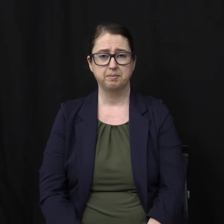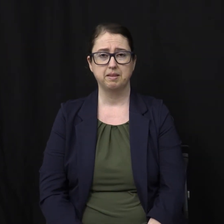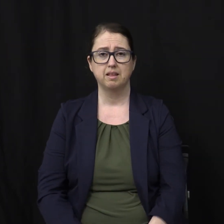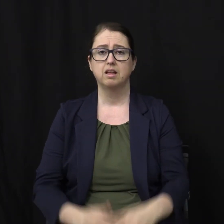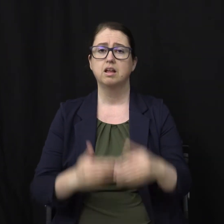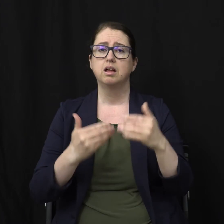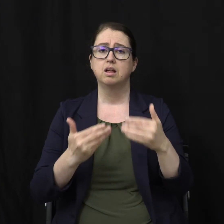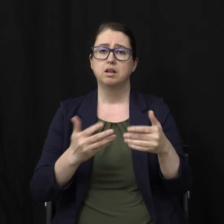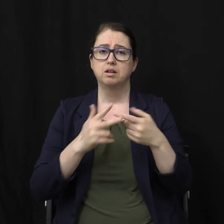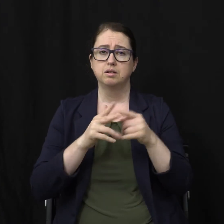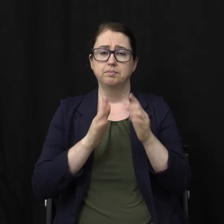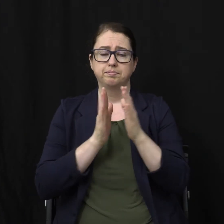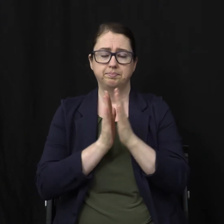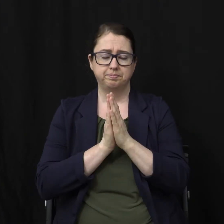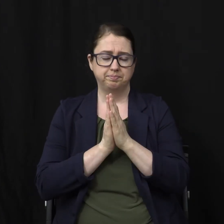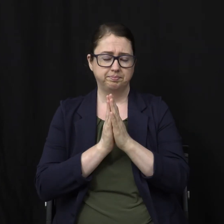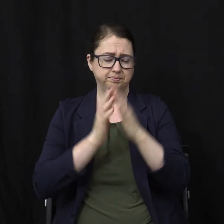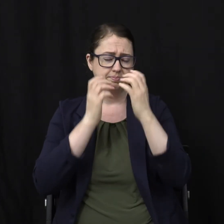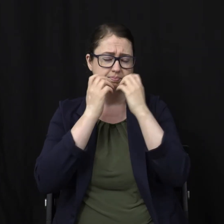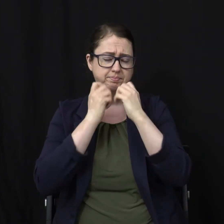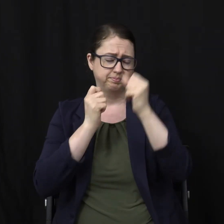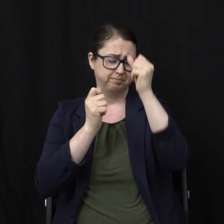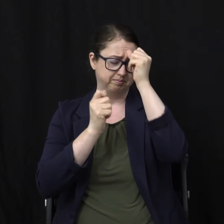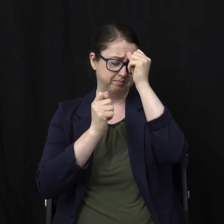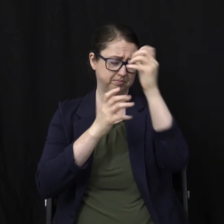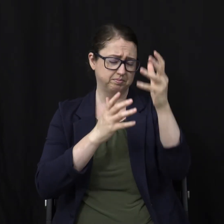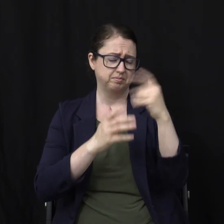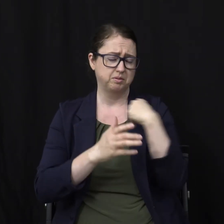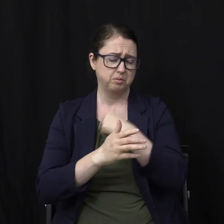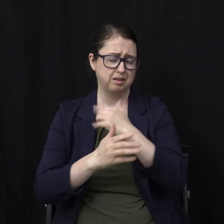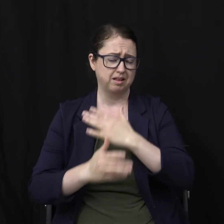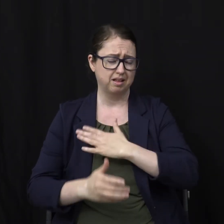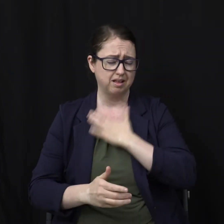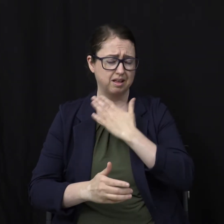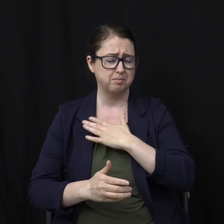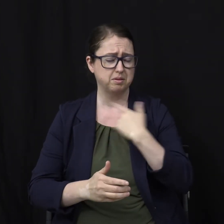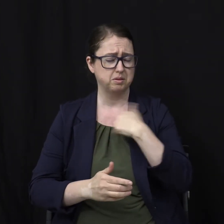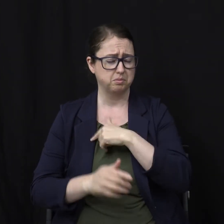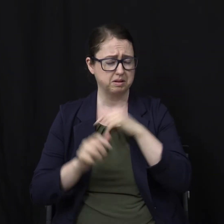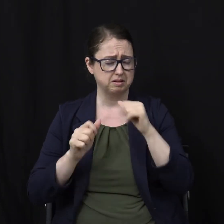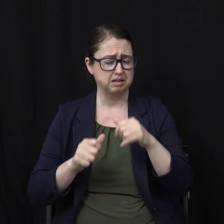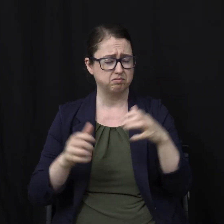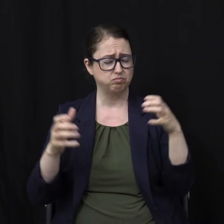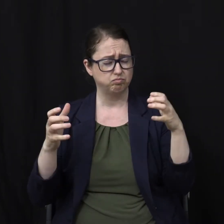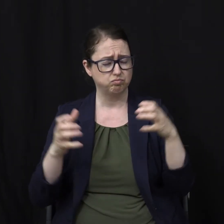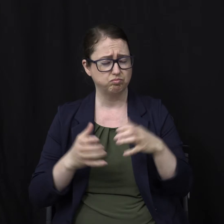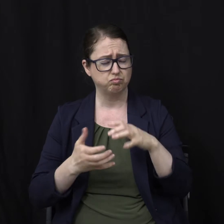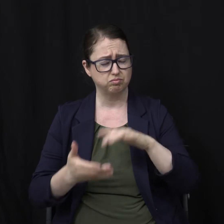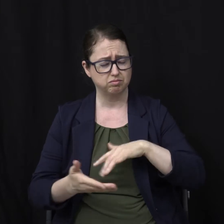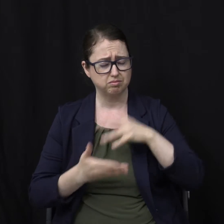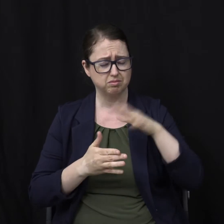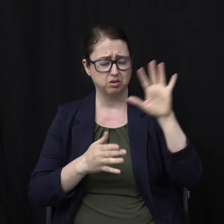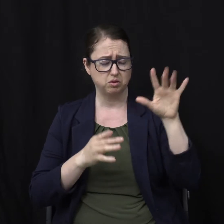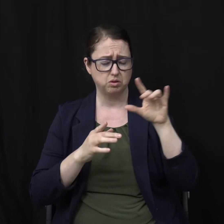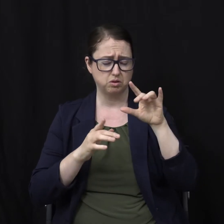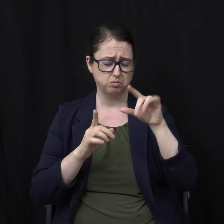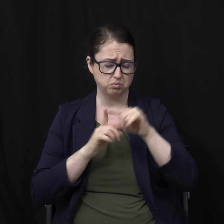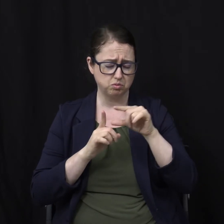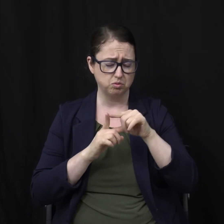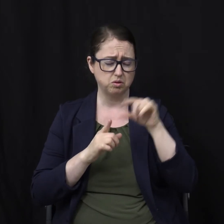Let's begin with prayer Dear Father, we are so grateful that we're able to gather together And open up your word And study the truth, Lord There are so